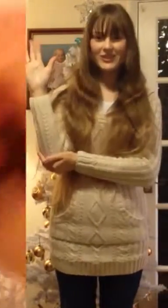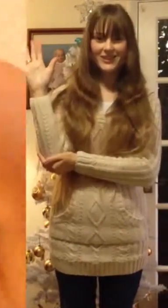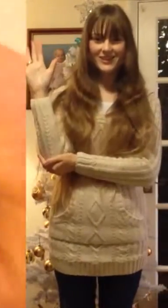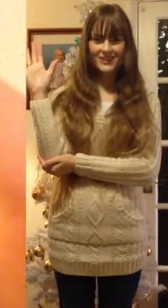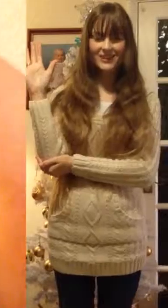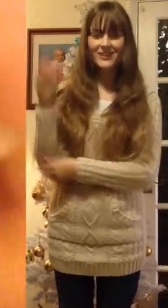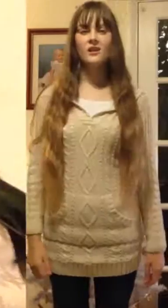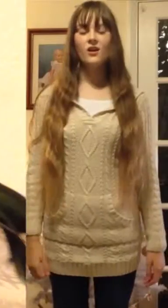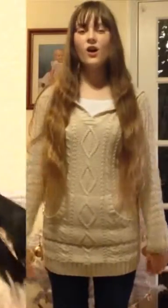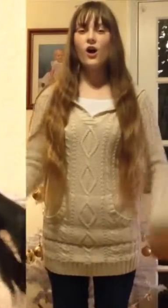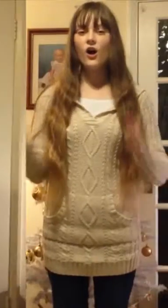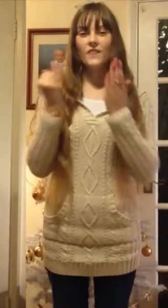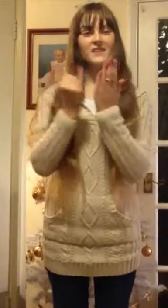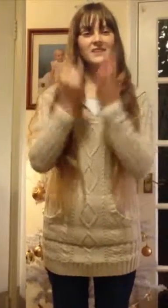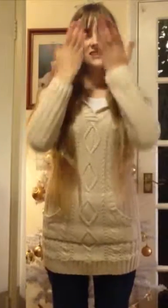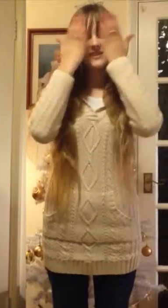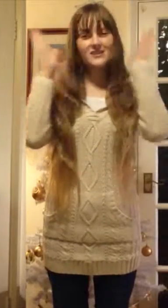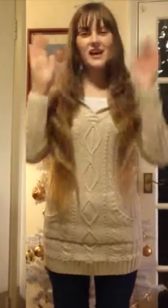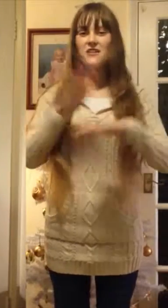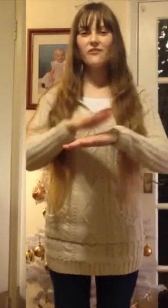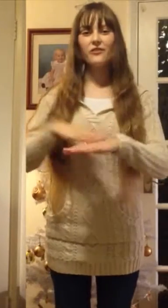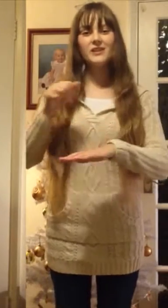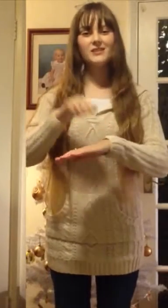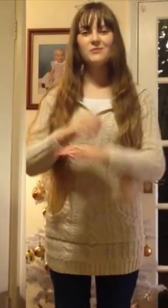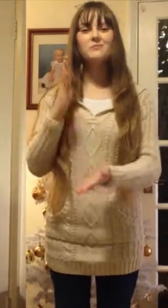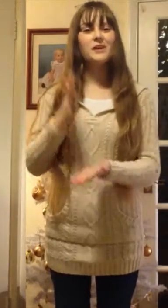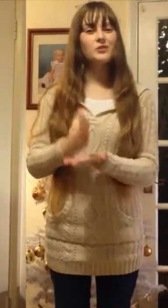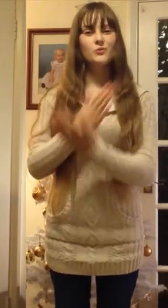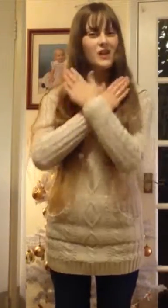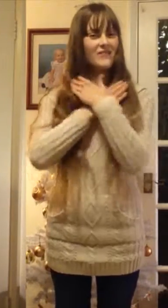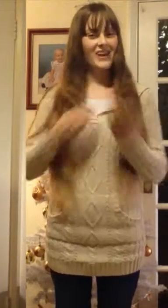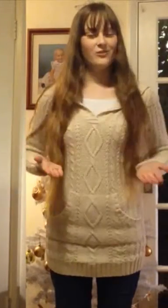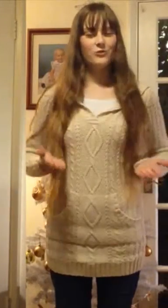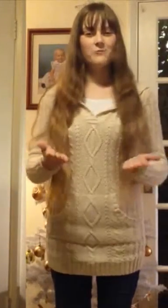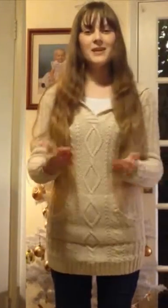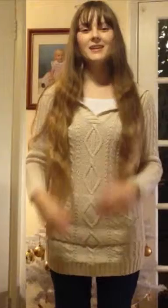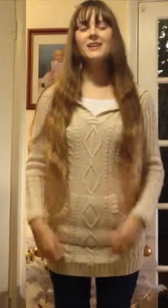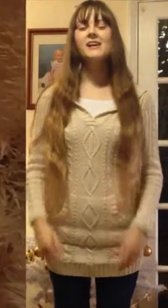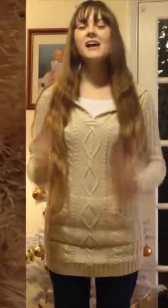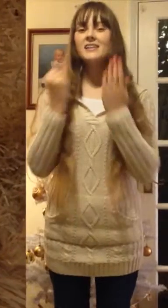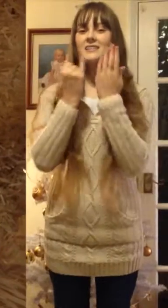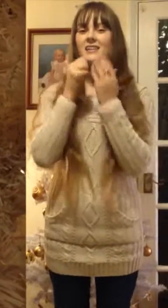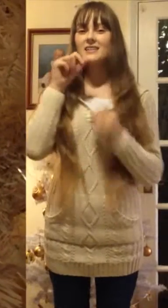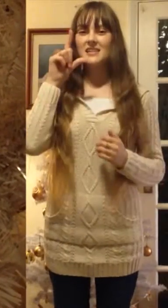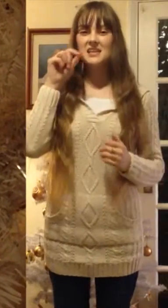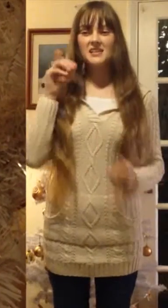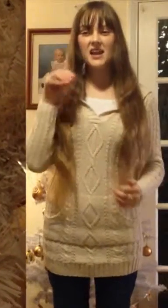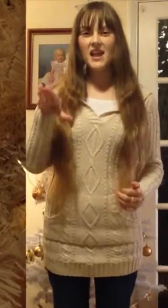tree. On the sixth day of Christmas, my true love gave to me, six quies a